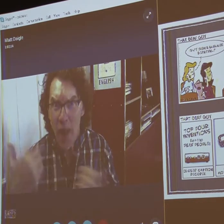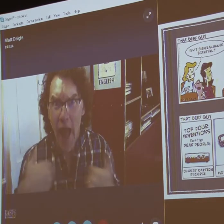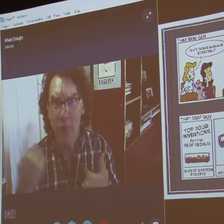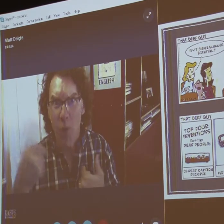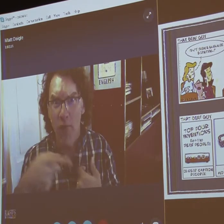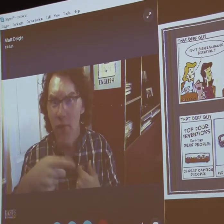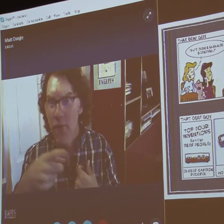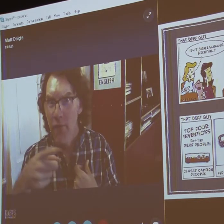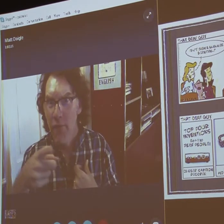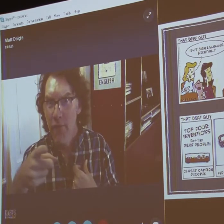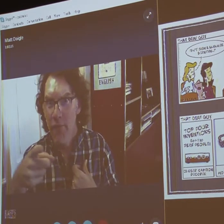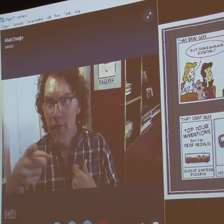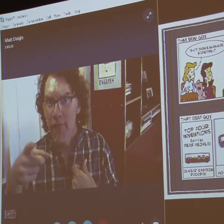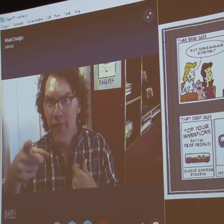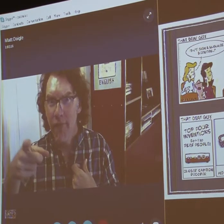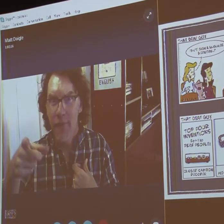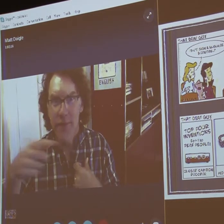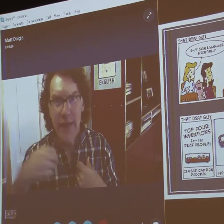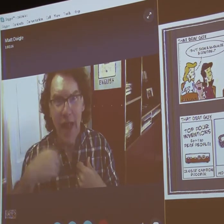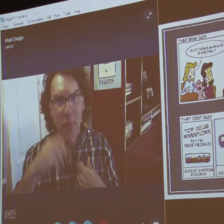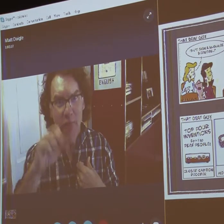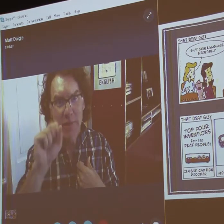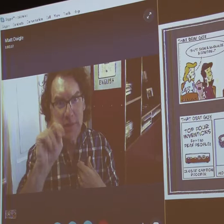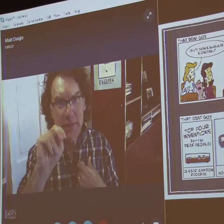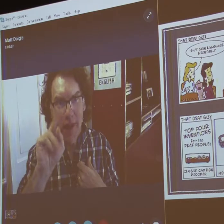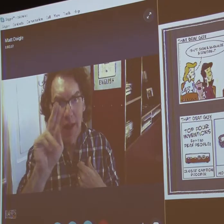does anybody have a Snuggie?